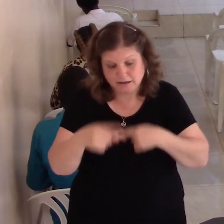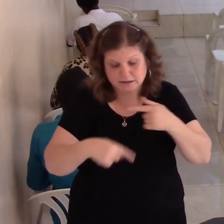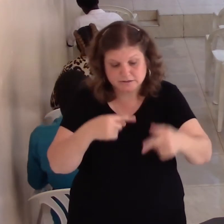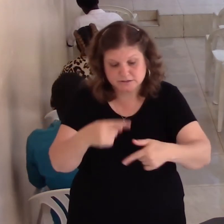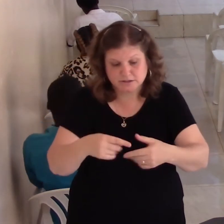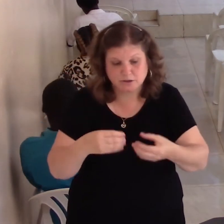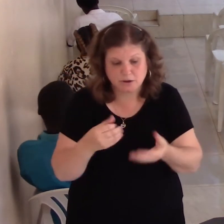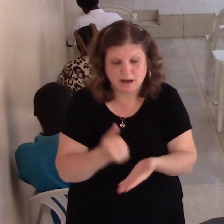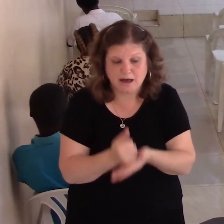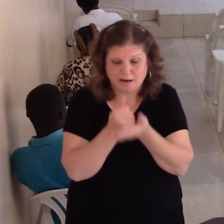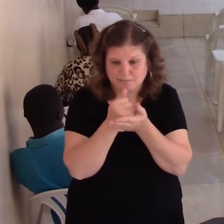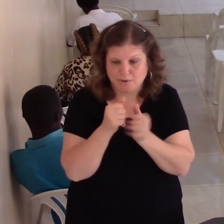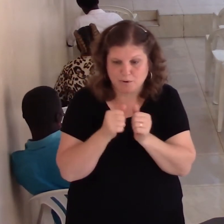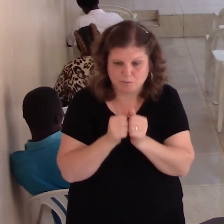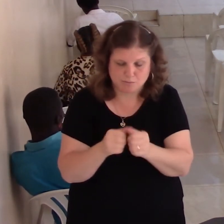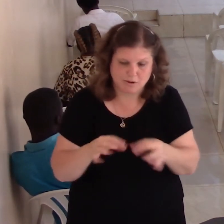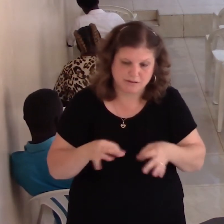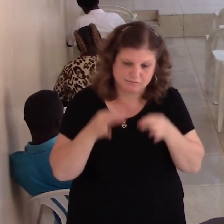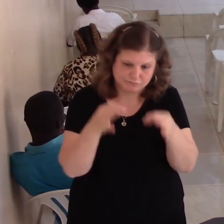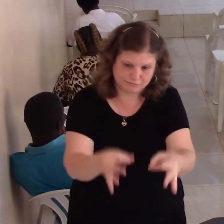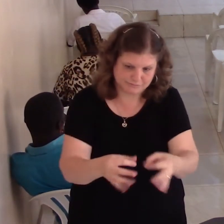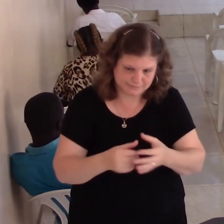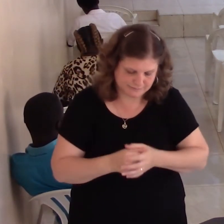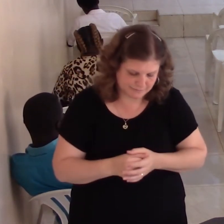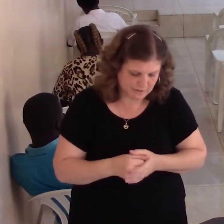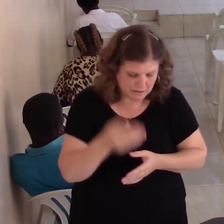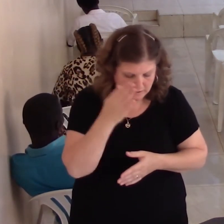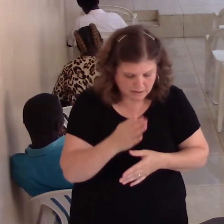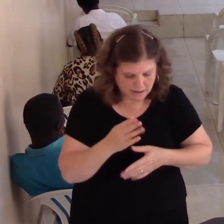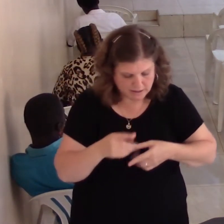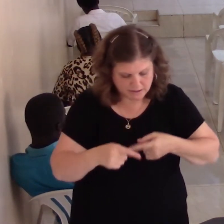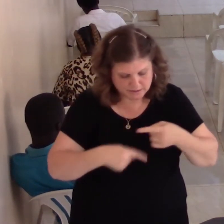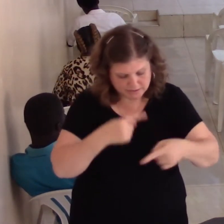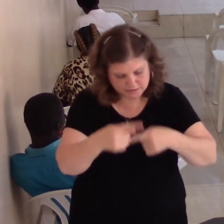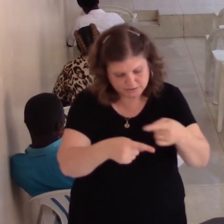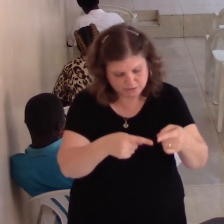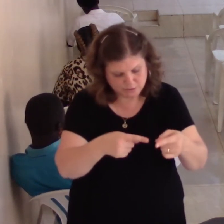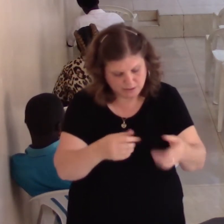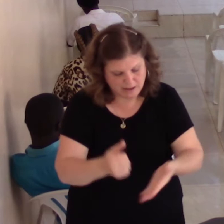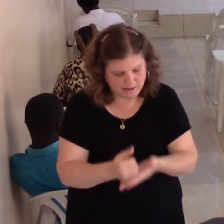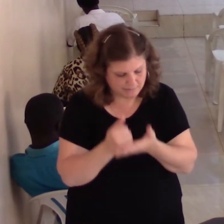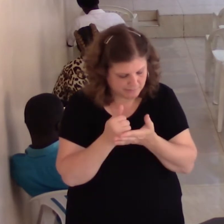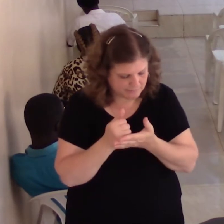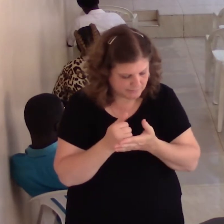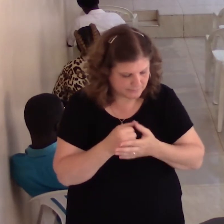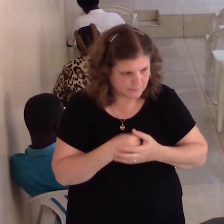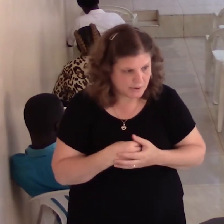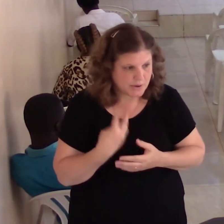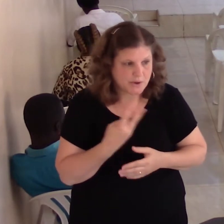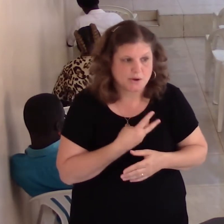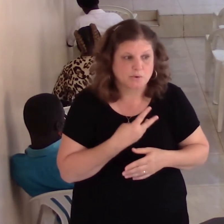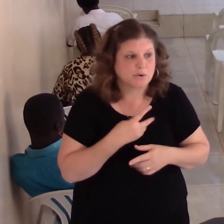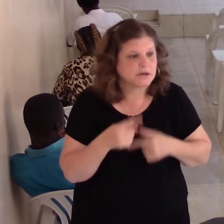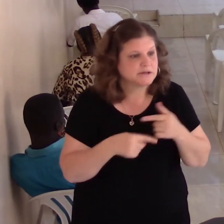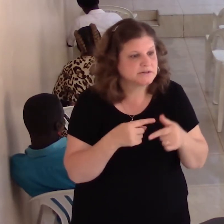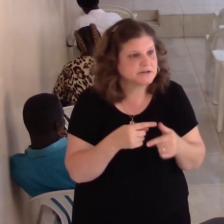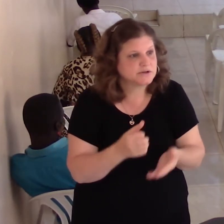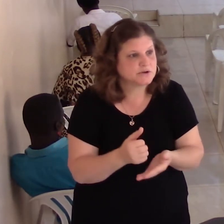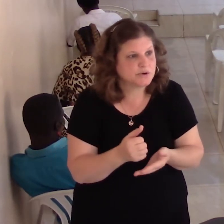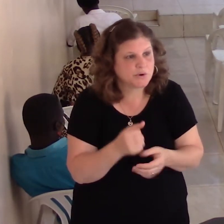God has continued to provide. Even now, you have to forgive us for our renovations still. There's some of the things we've got done.